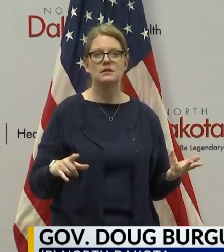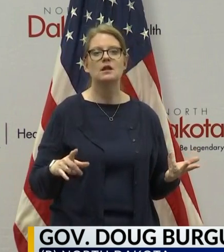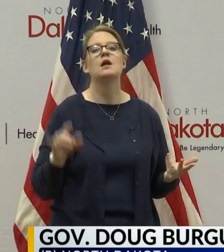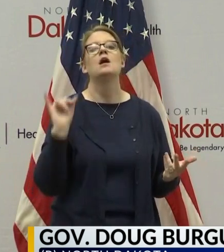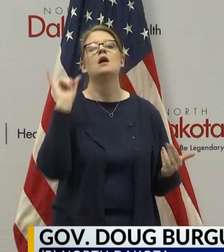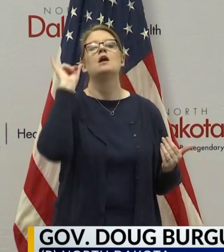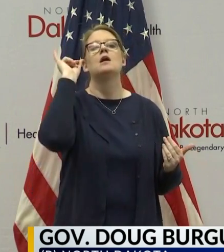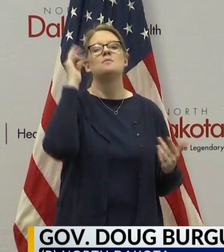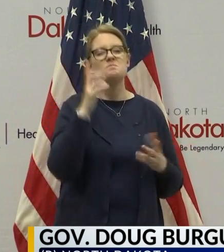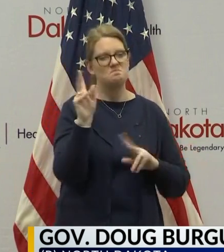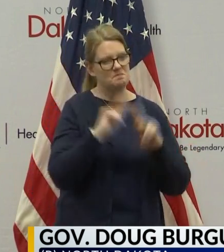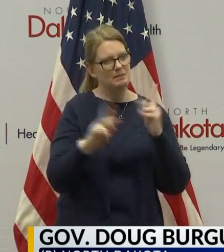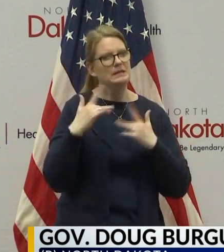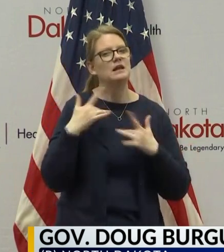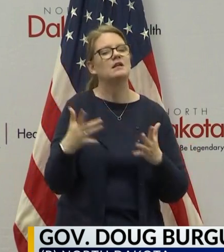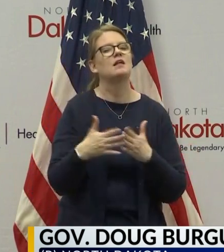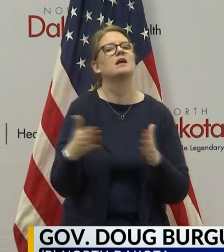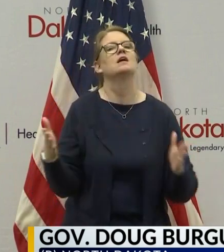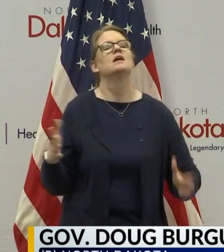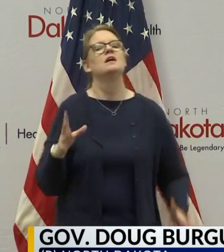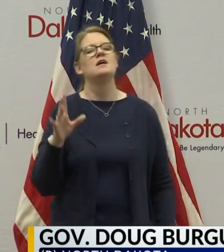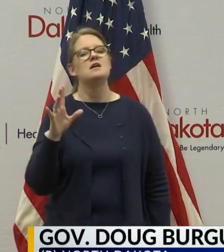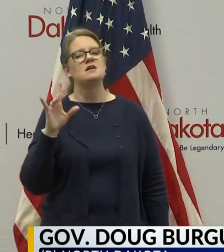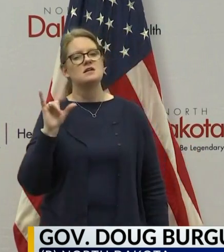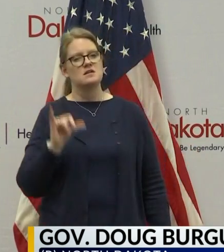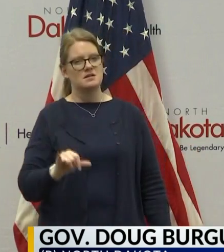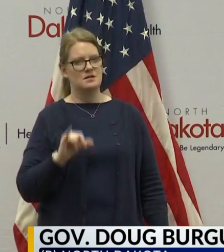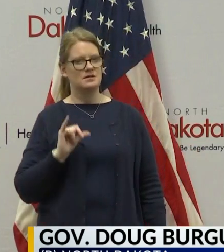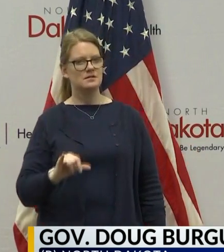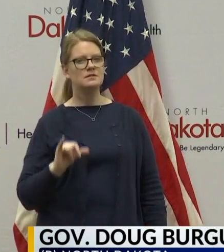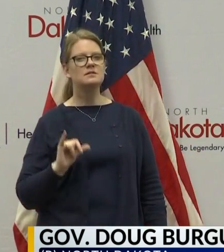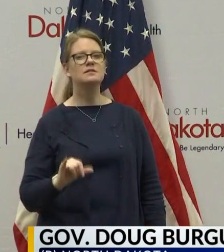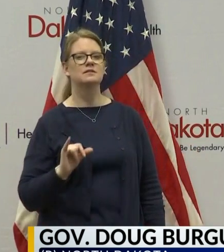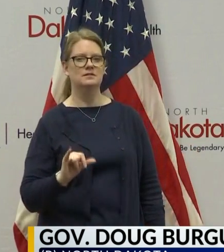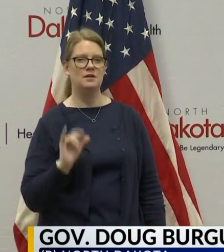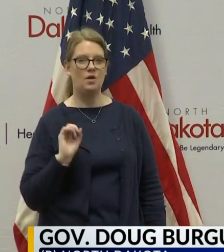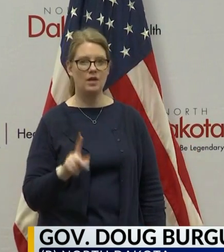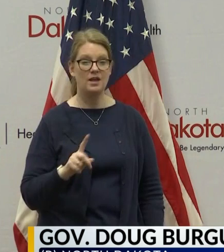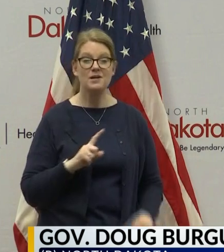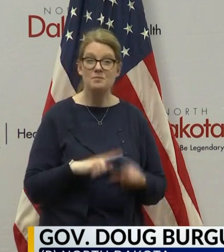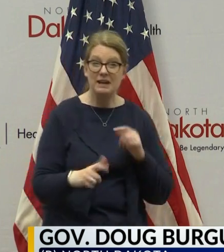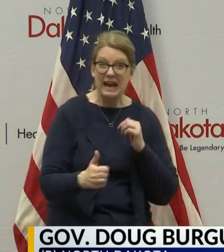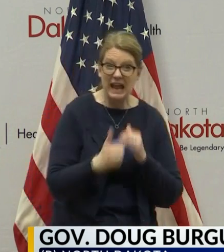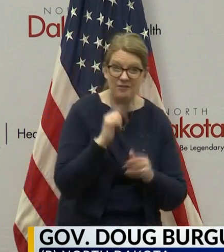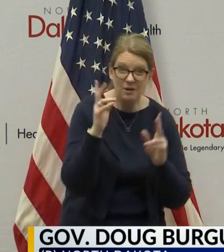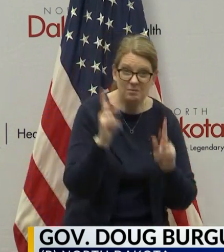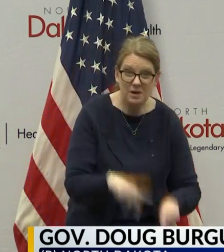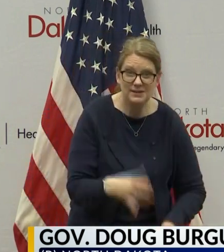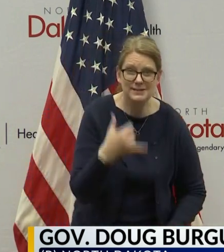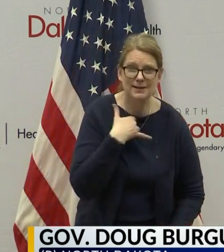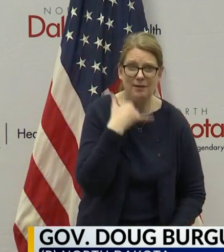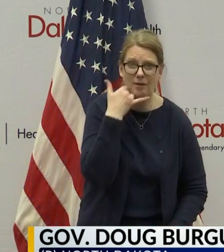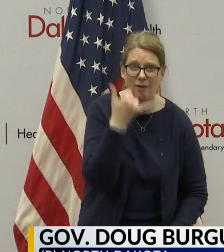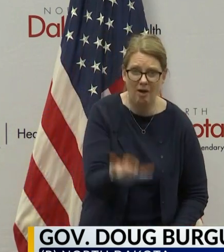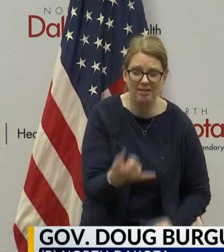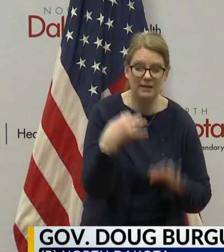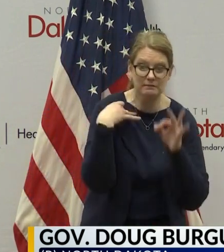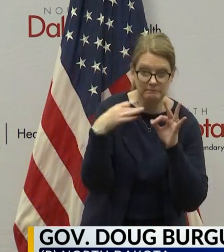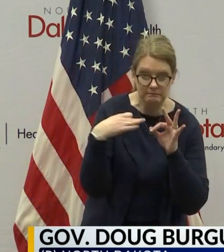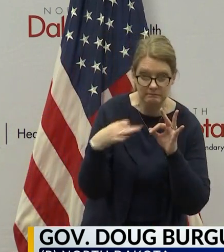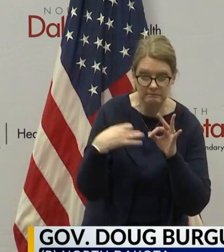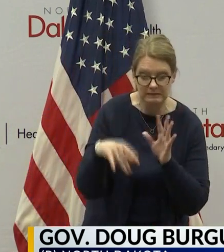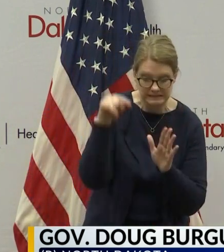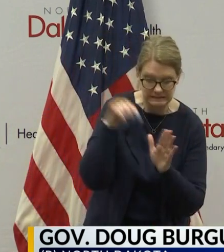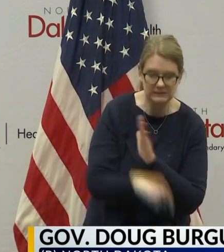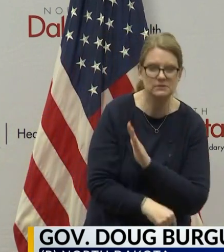general understanding. And so usually it's a, if again, but we don't have time to talk to every single person that's calling. But when we had a chance